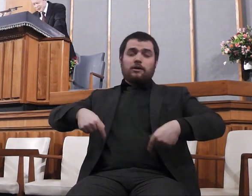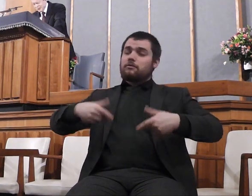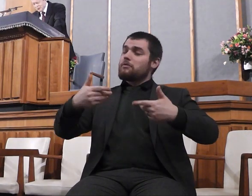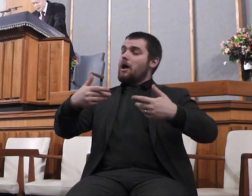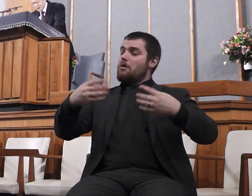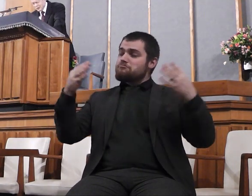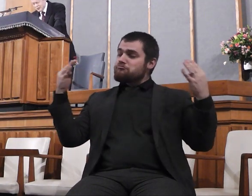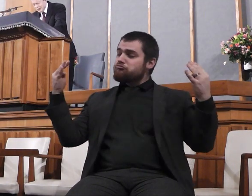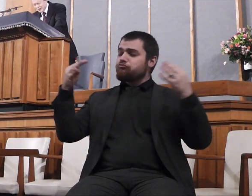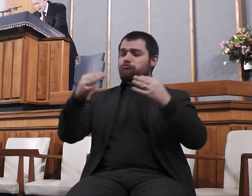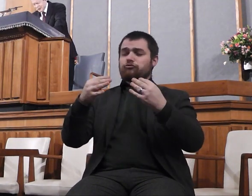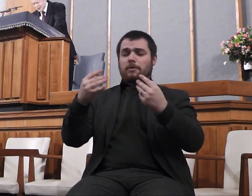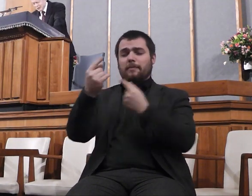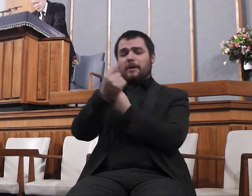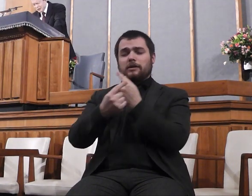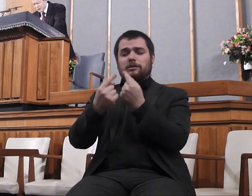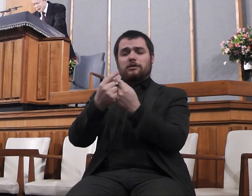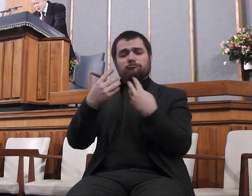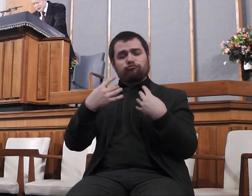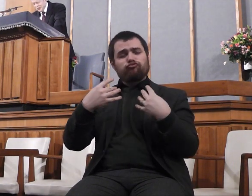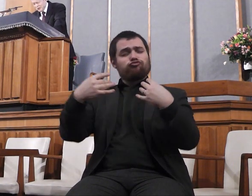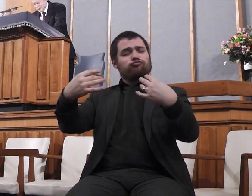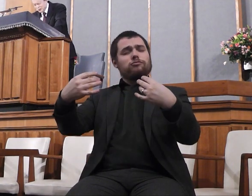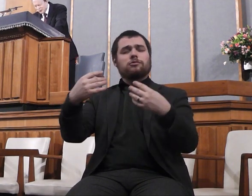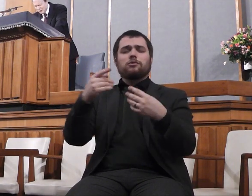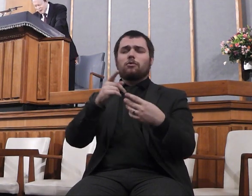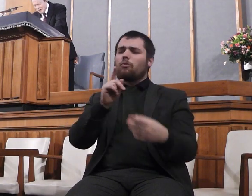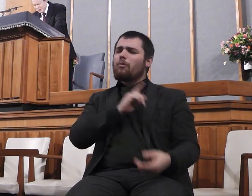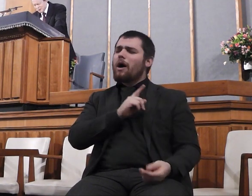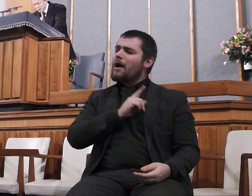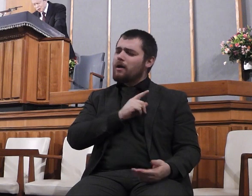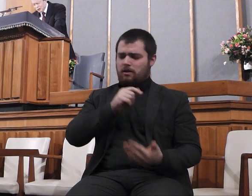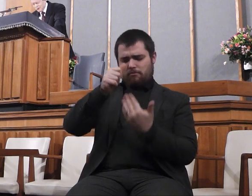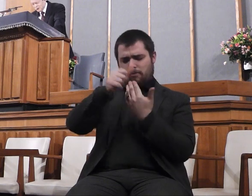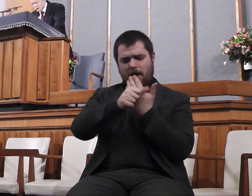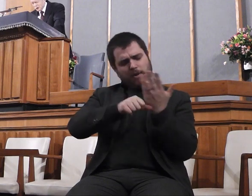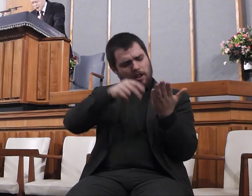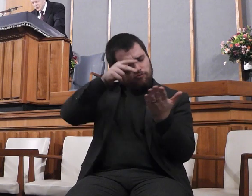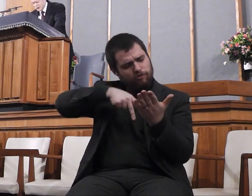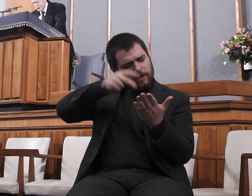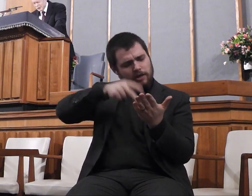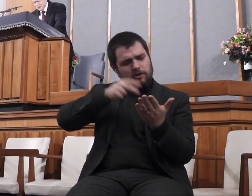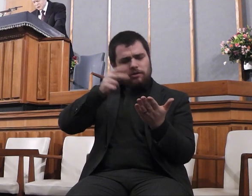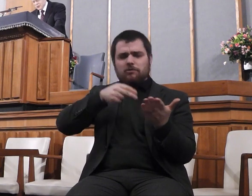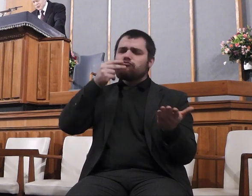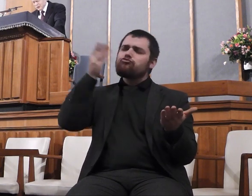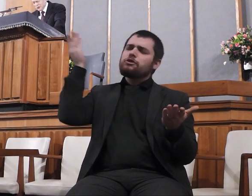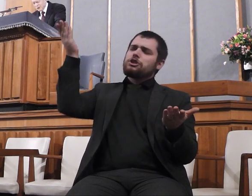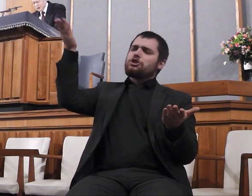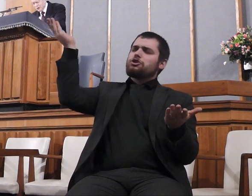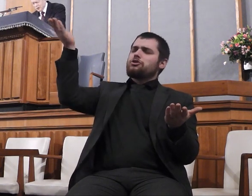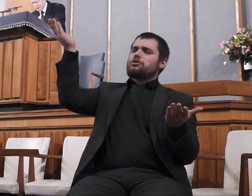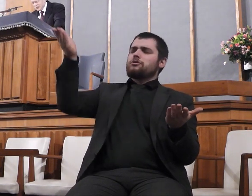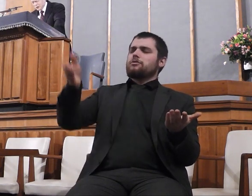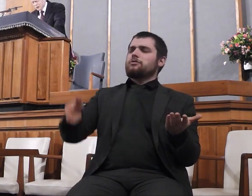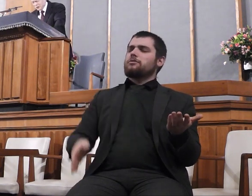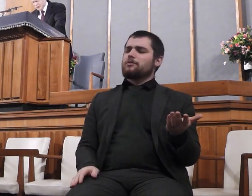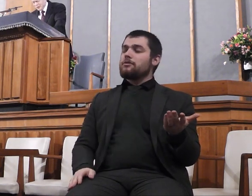thy word, to hear the message of salvation. And we pray for all those gathered with us who have never yet sought thee